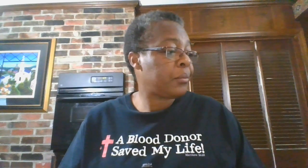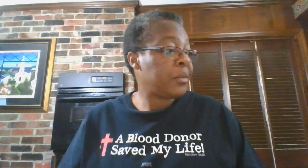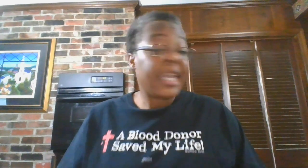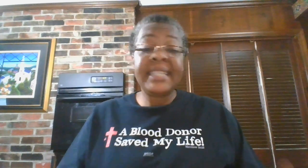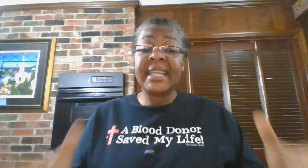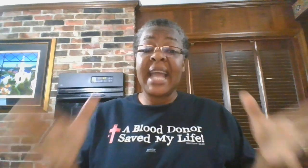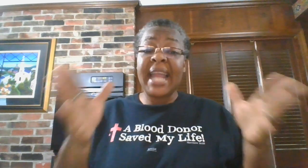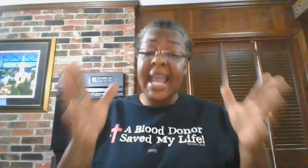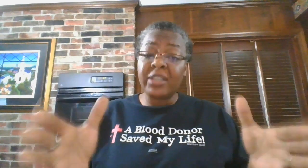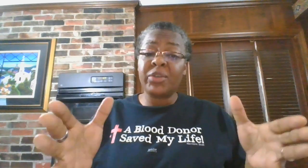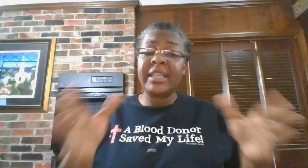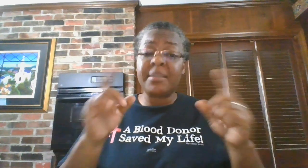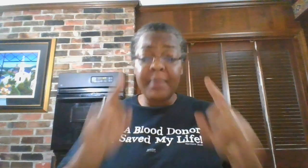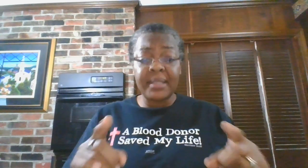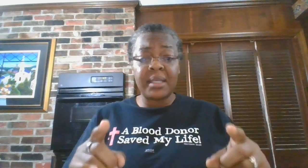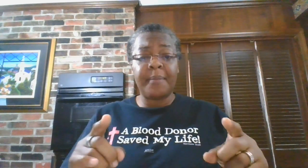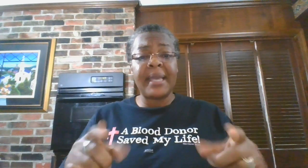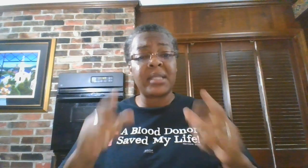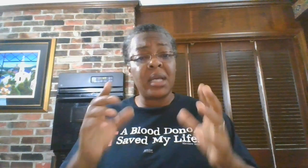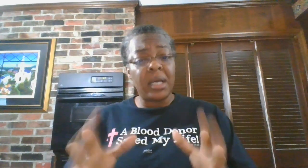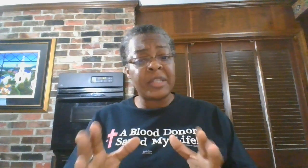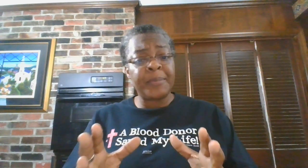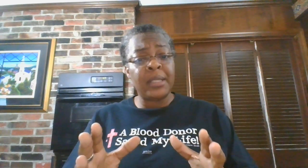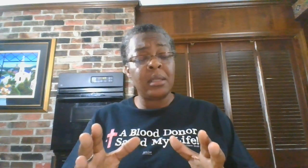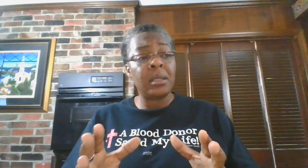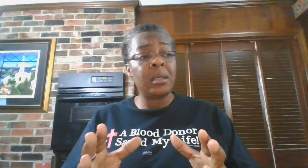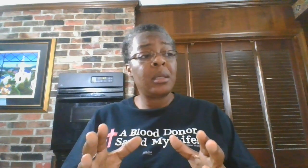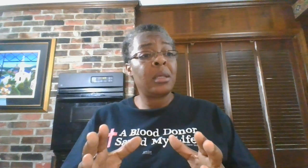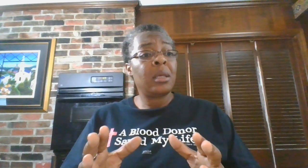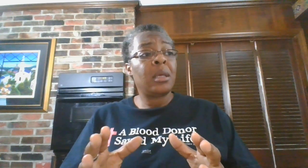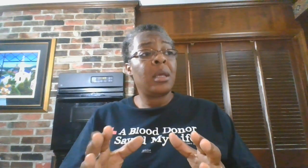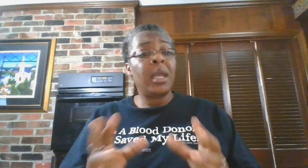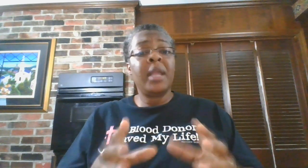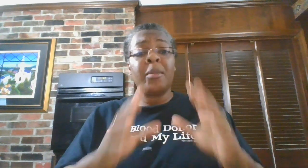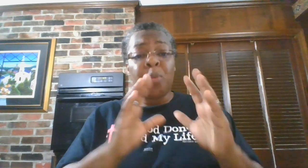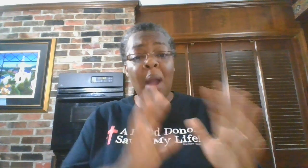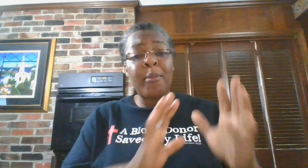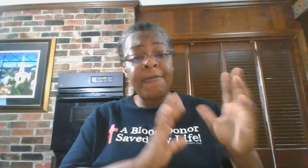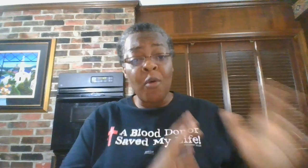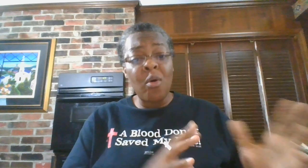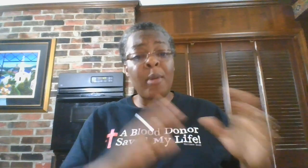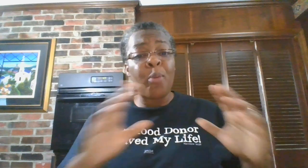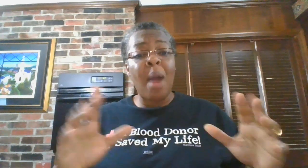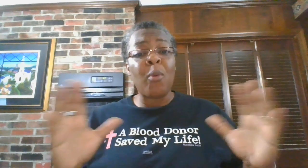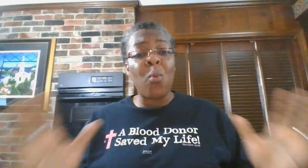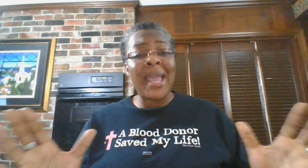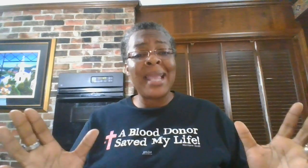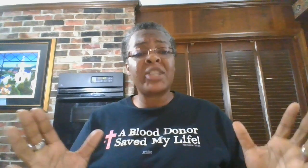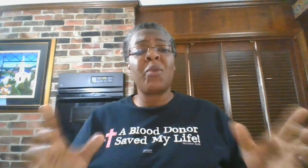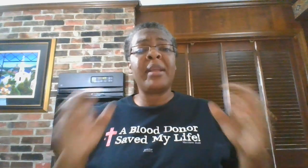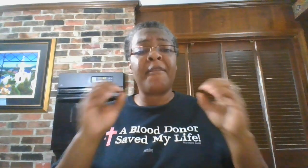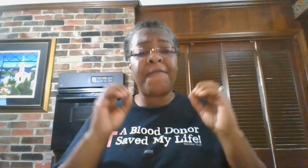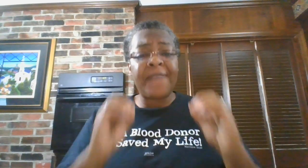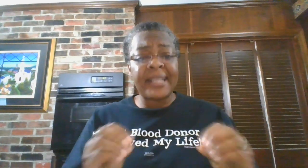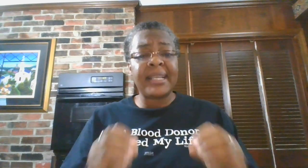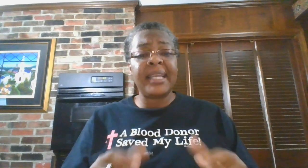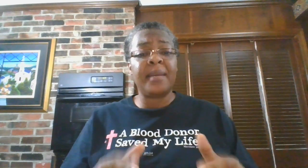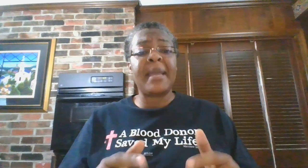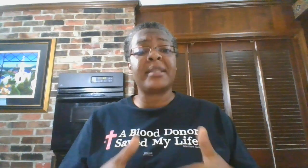He did not handle his mess up as a husband. In the proper form or proper way. So it affected him as